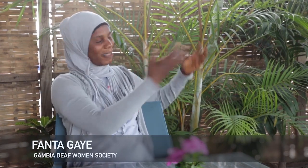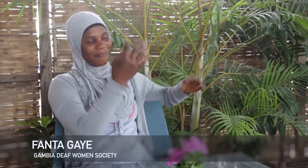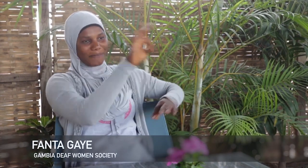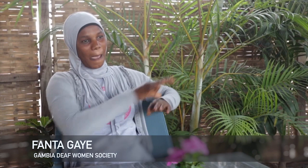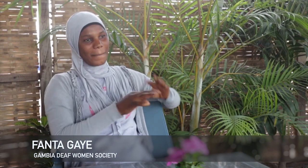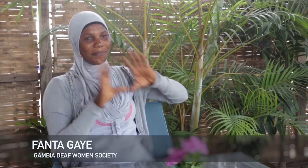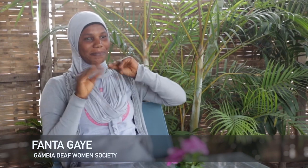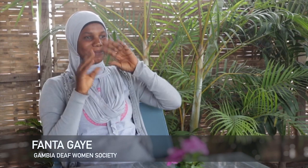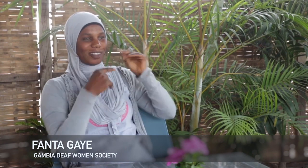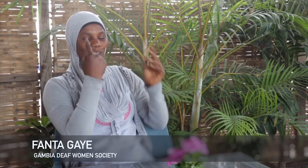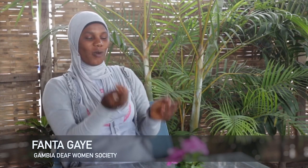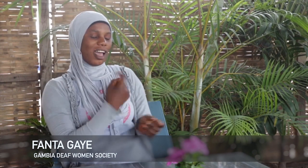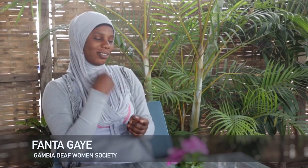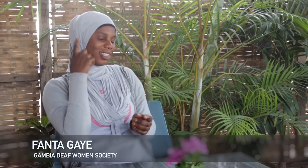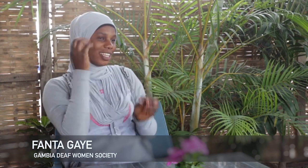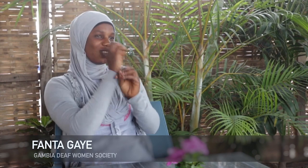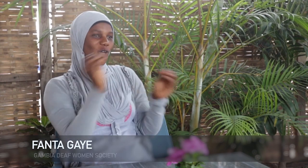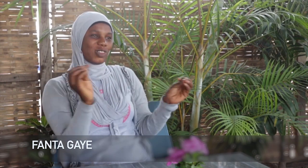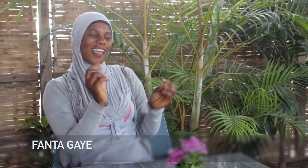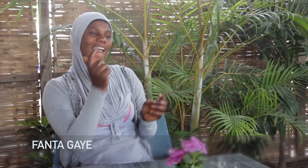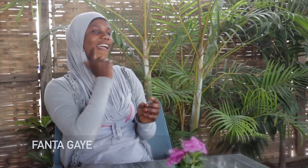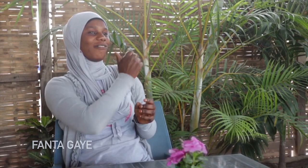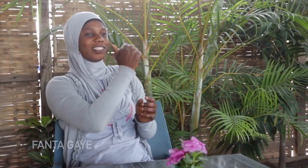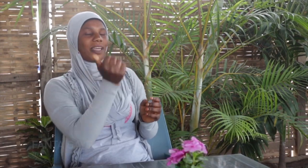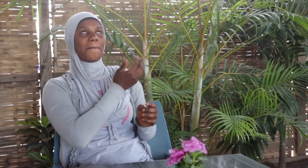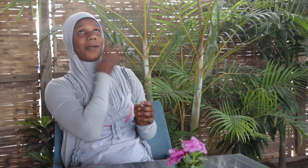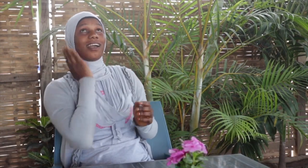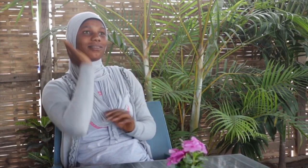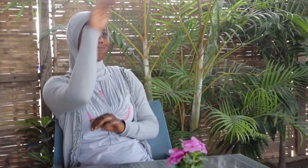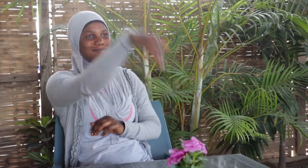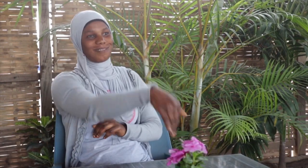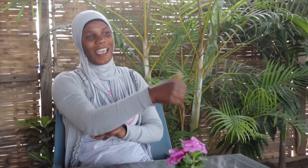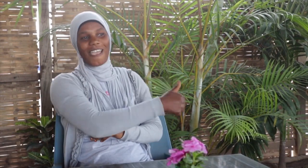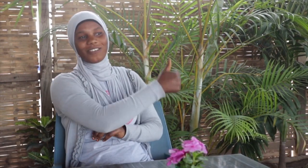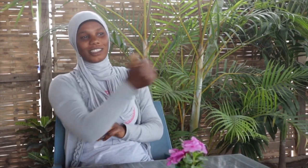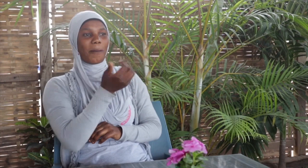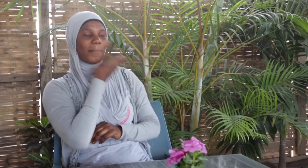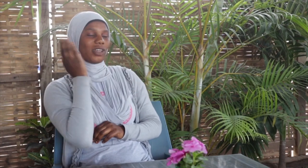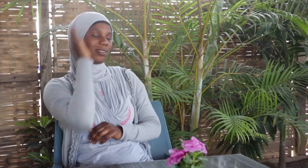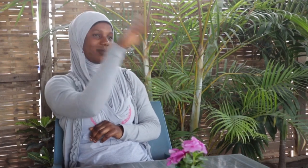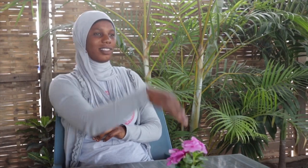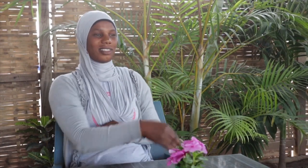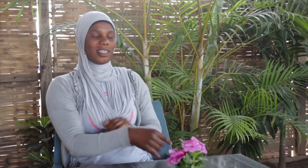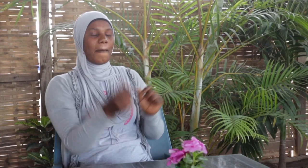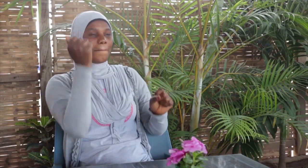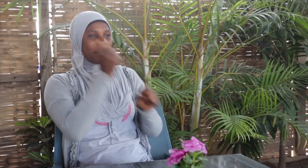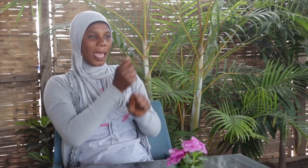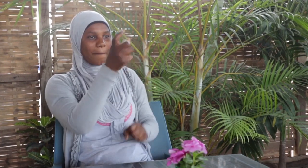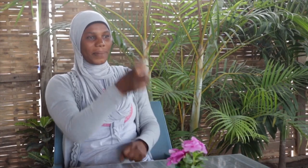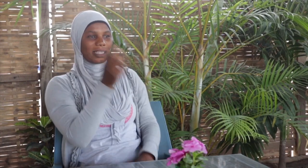are home, their family members will be talking, will be talking to themselves and leaving the deaf person there. So meaning the deaf person will be